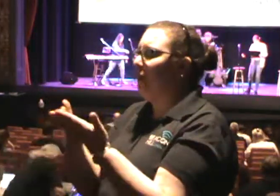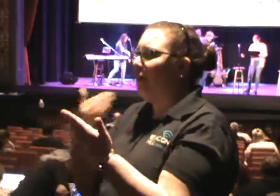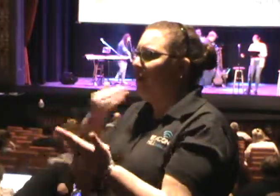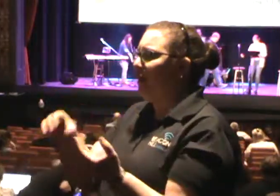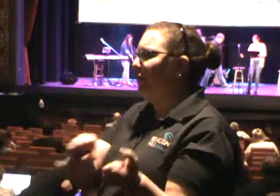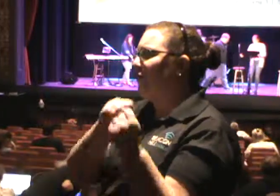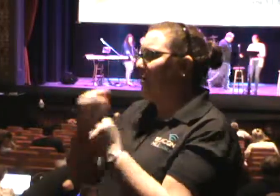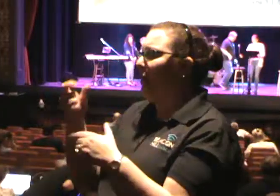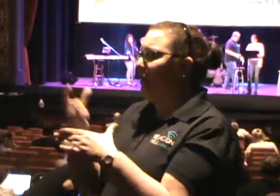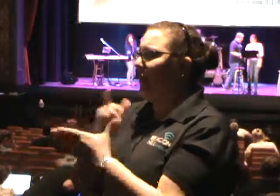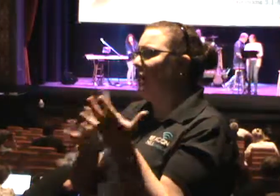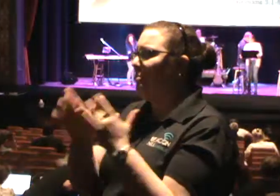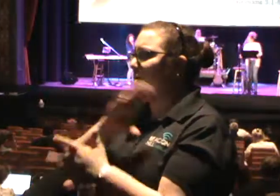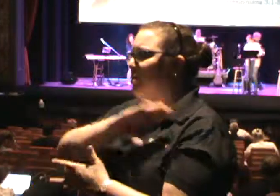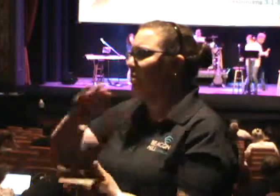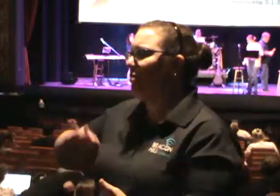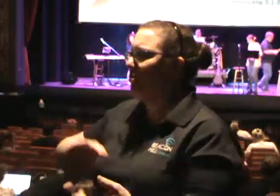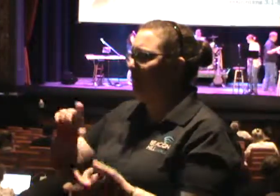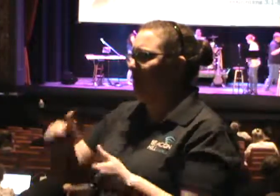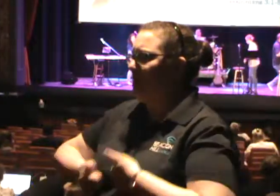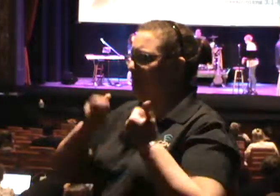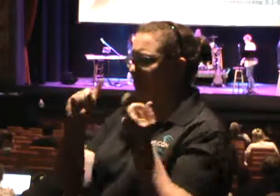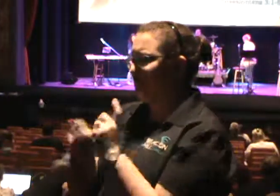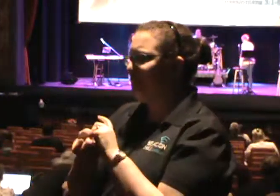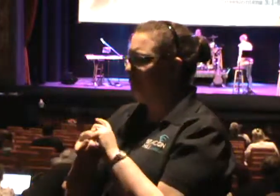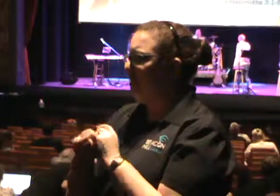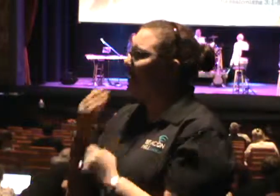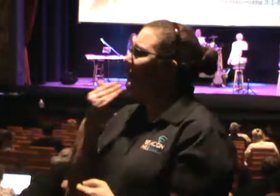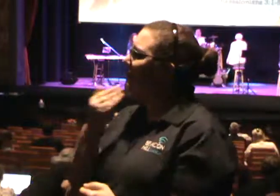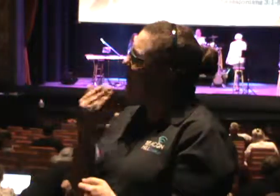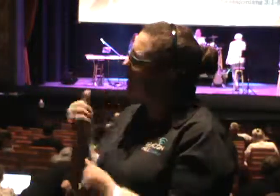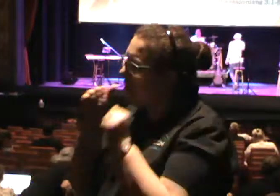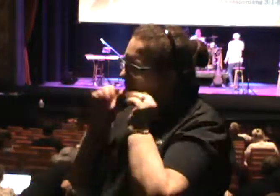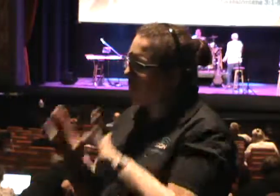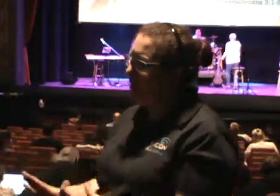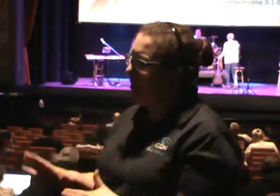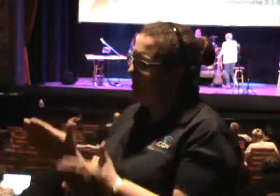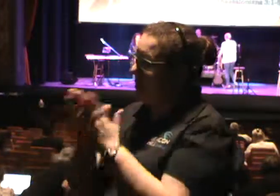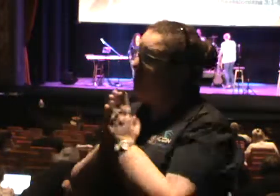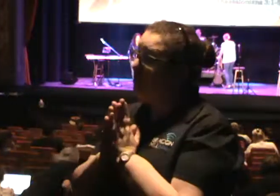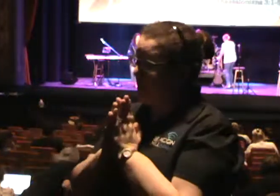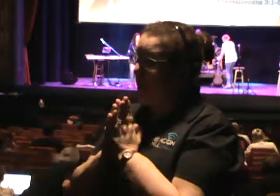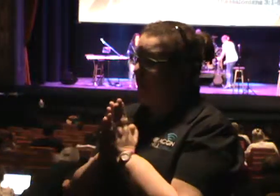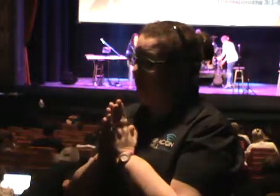of the gospel of Jesus Christ to change lives. Lord, I thank you for the blessings of prayer.